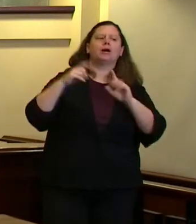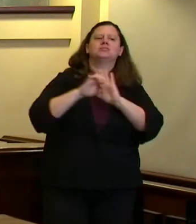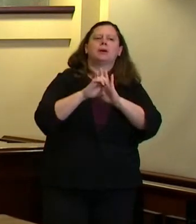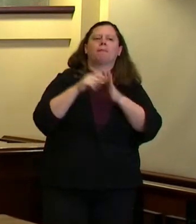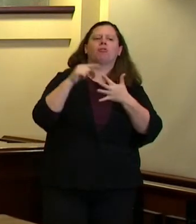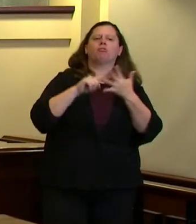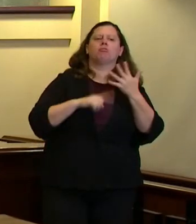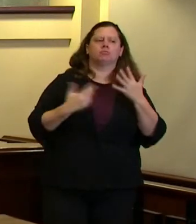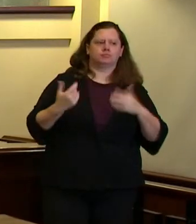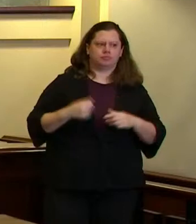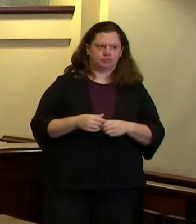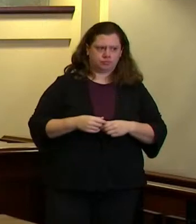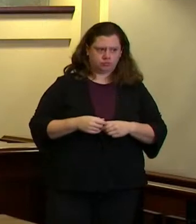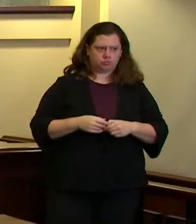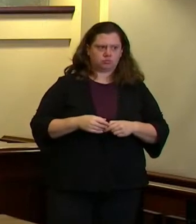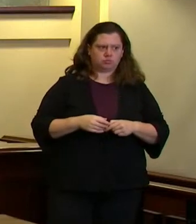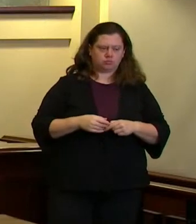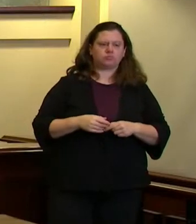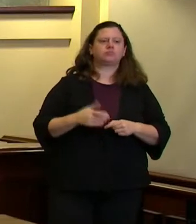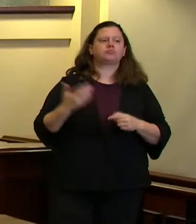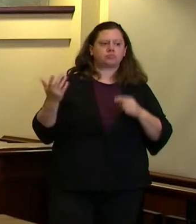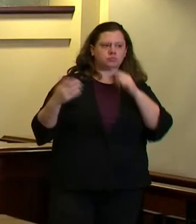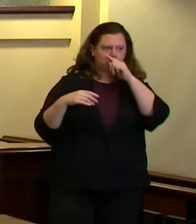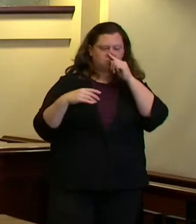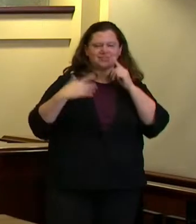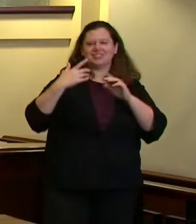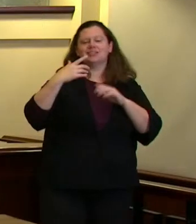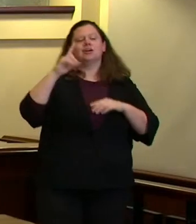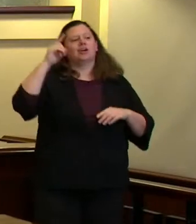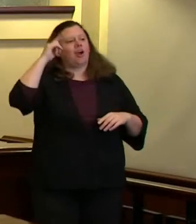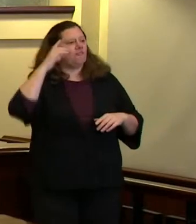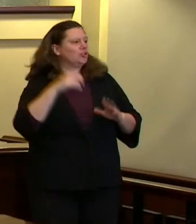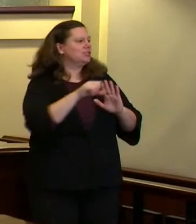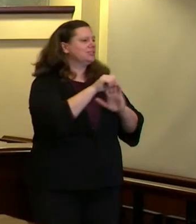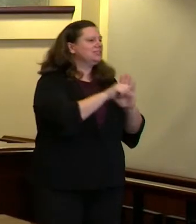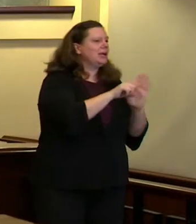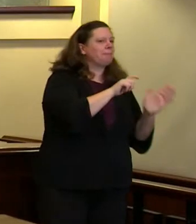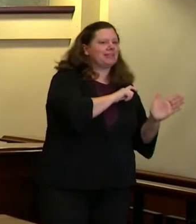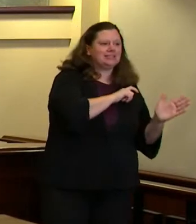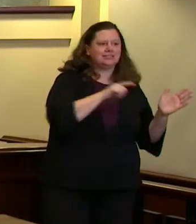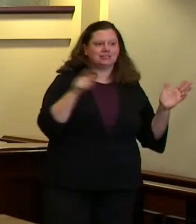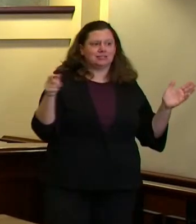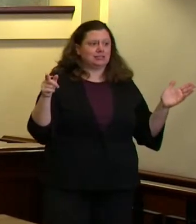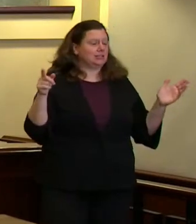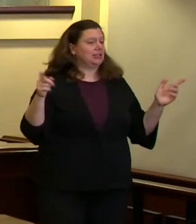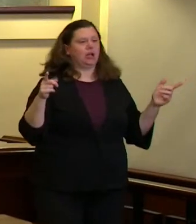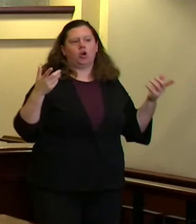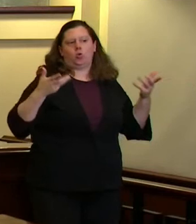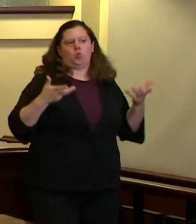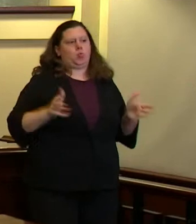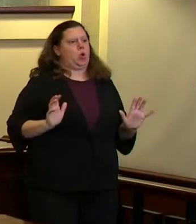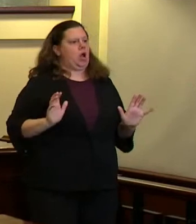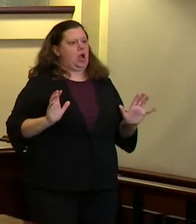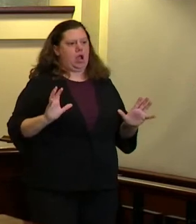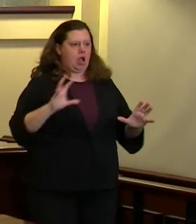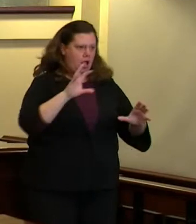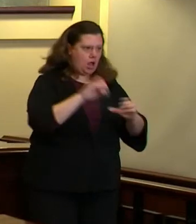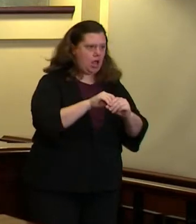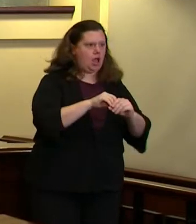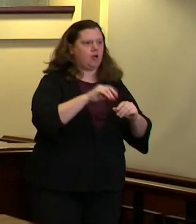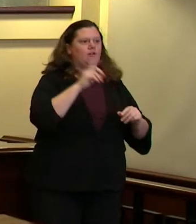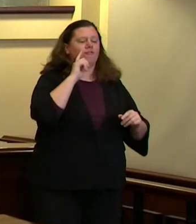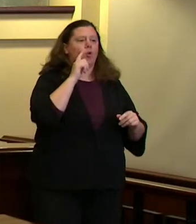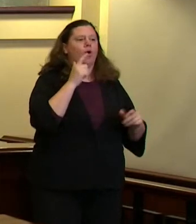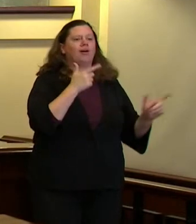and the state police are not willing to participate in mutual aid if cs gas isn't on the table